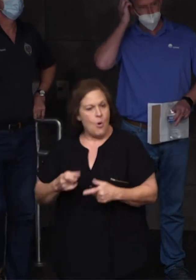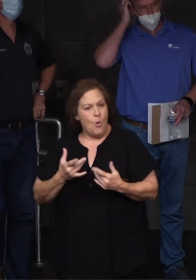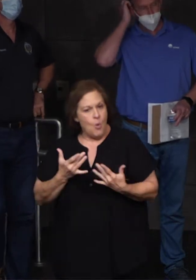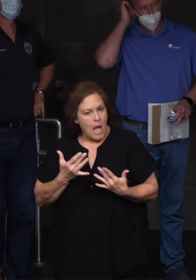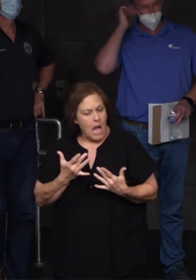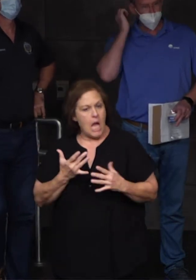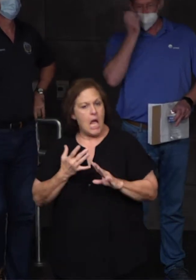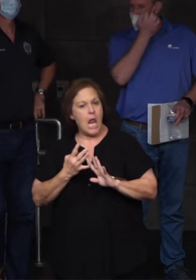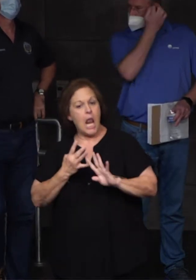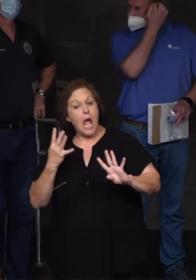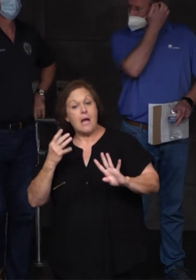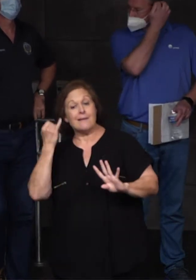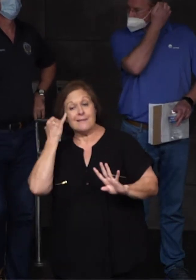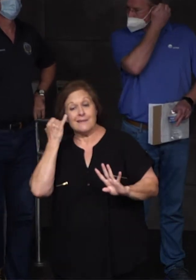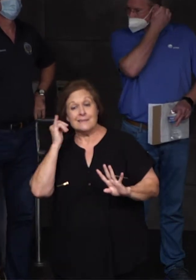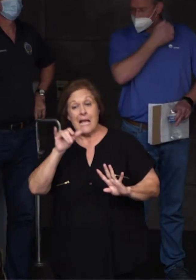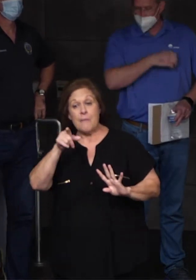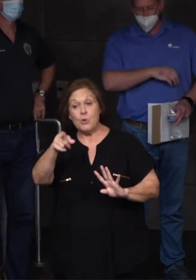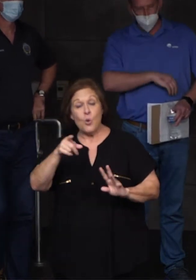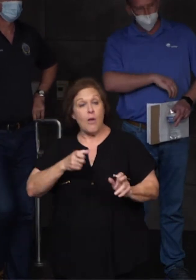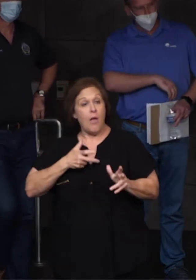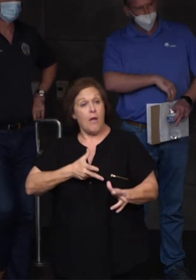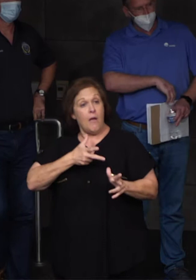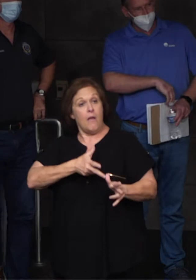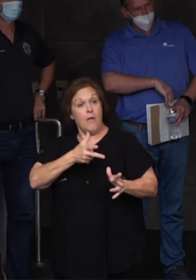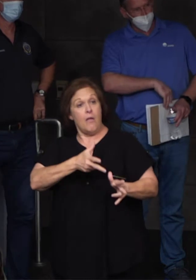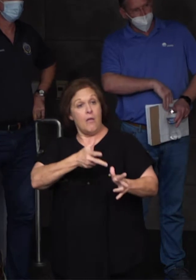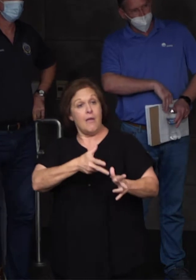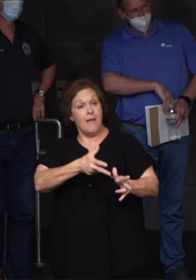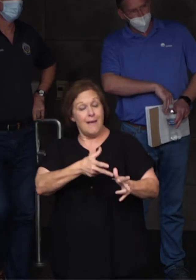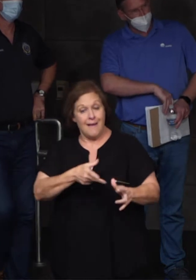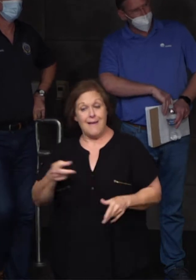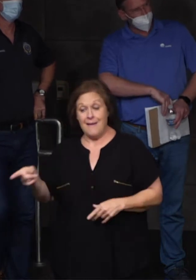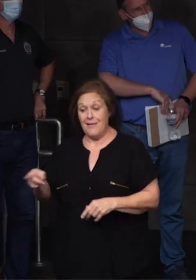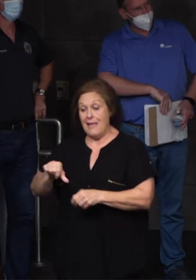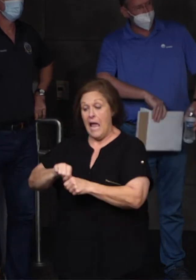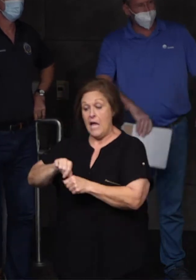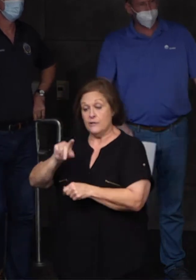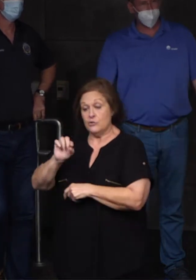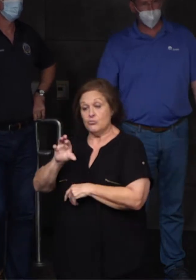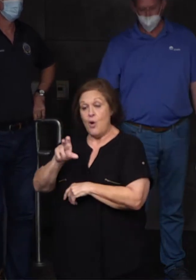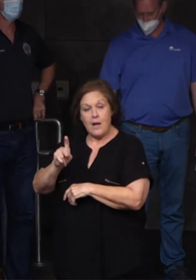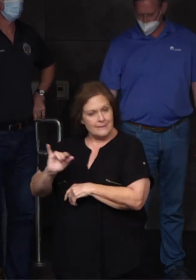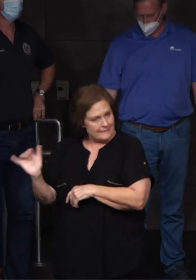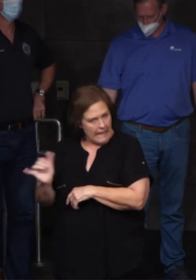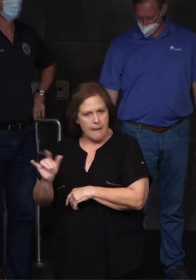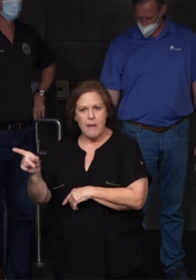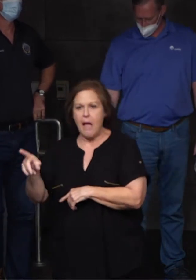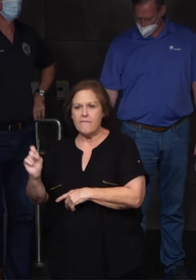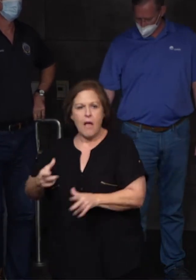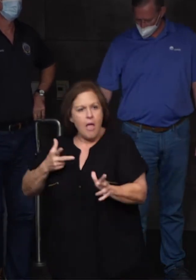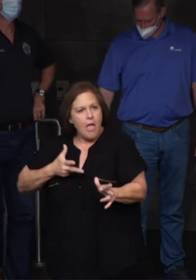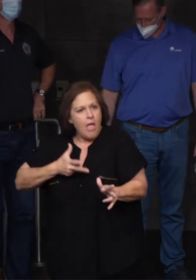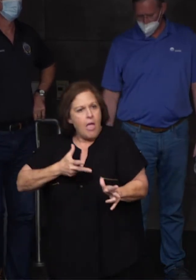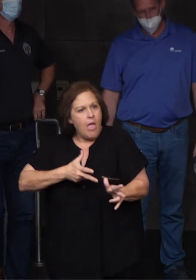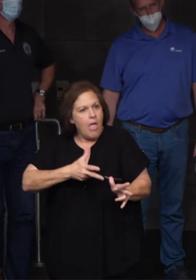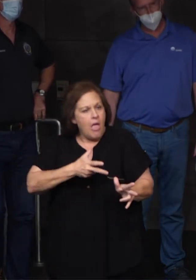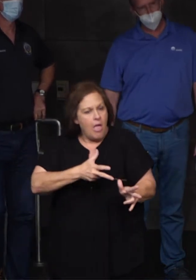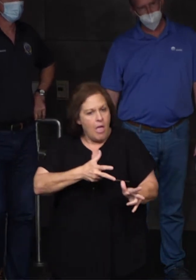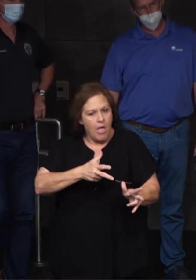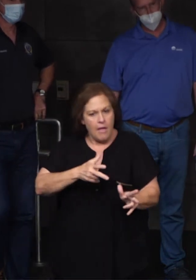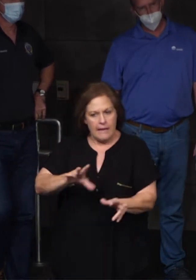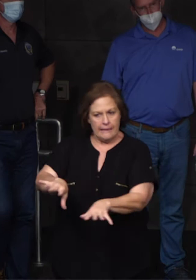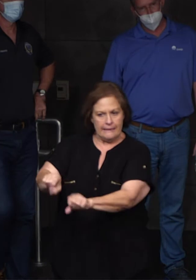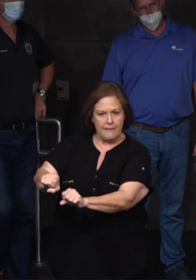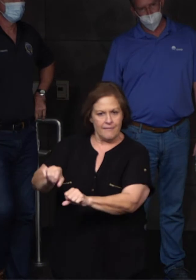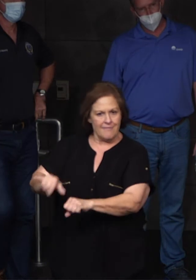just like cars are having to wait in line for the gas station, while the gas trucks are having to wait in line at the racks. And